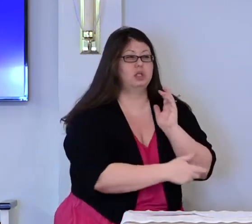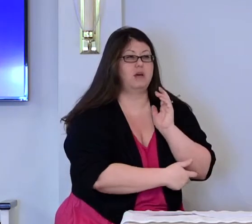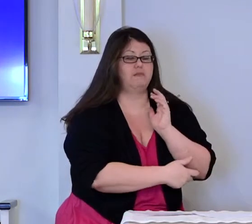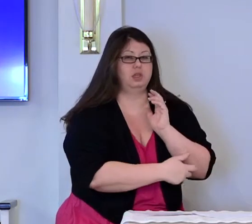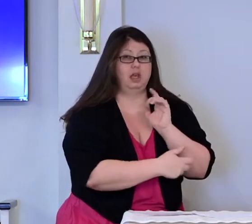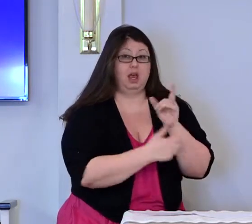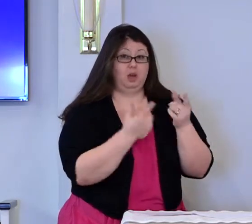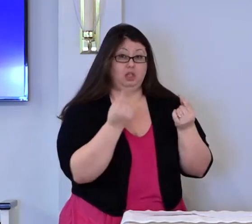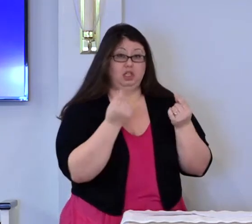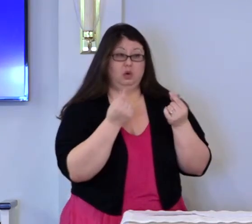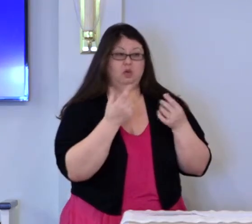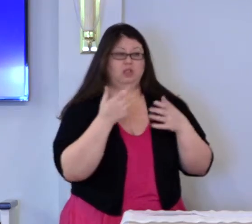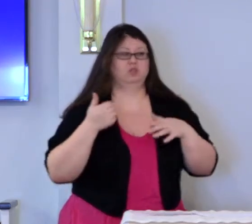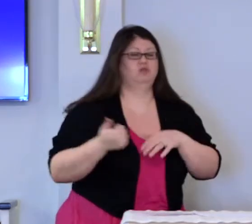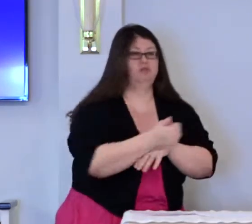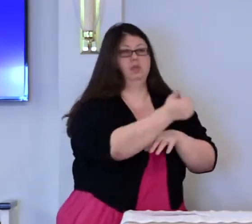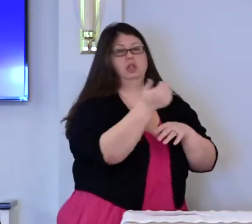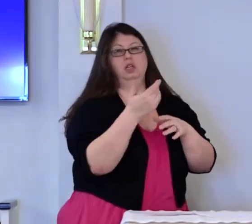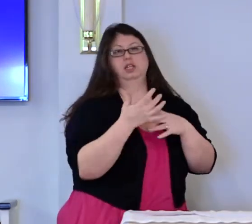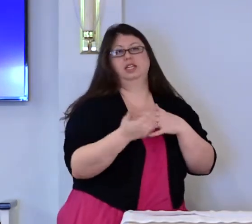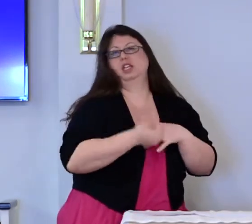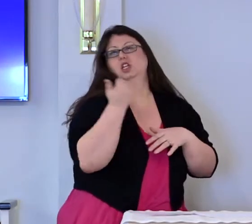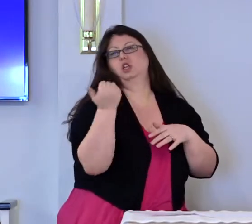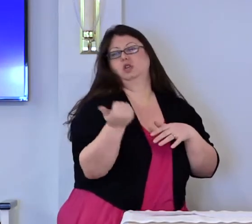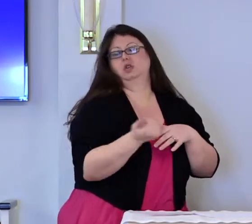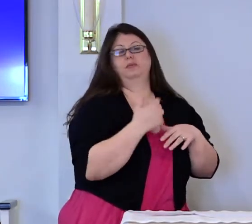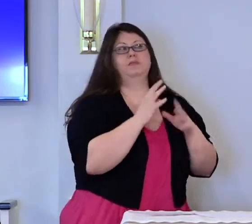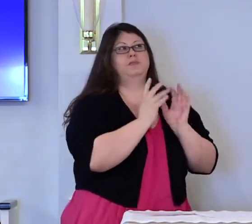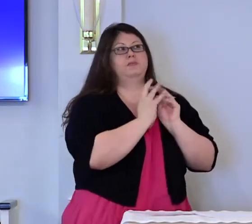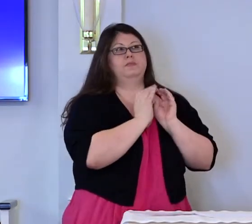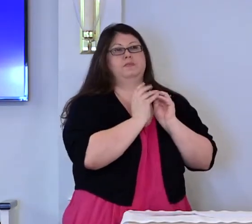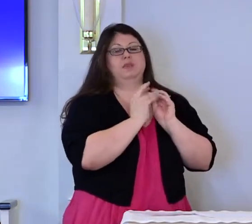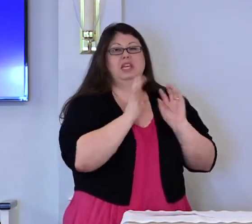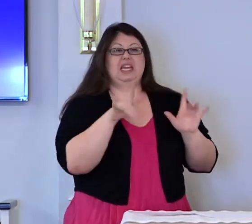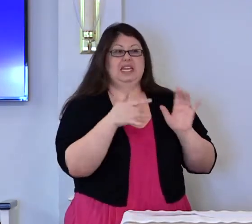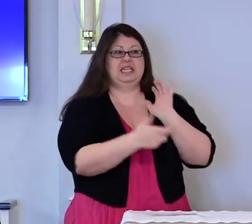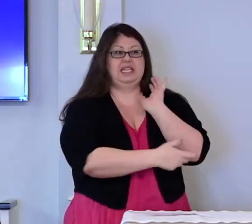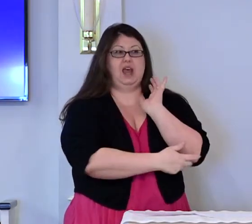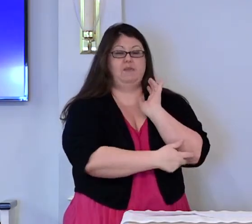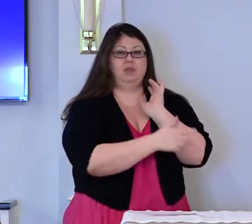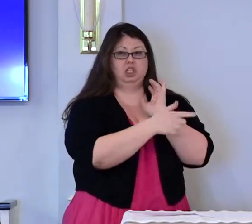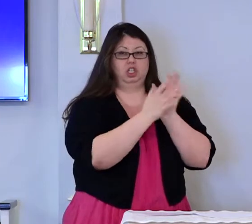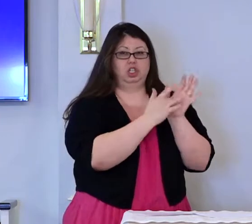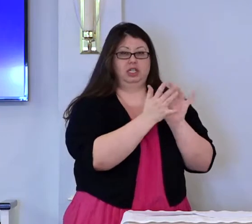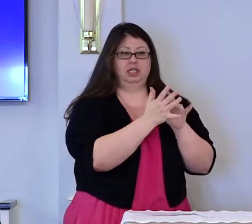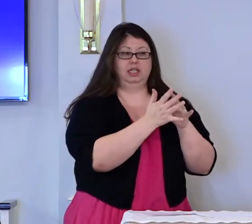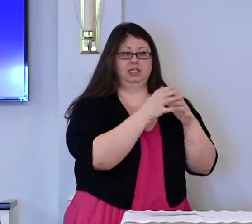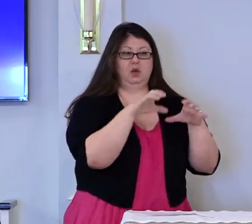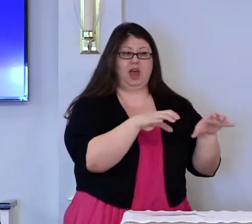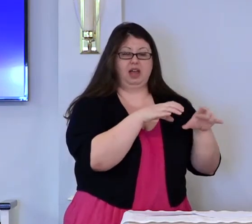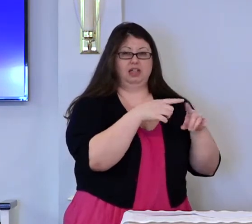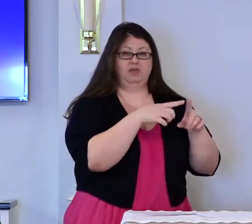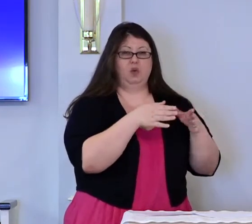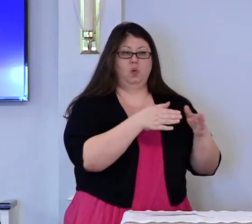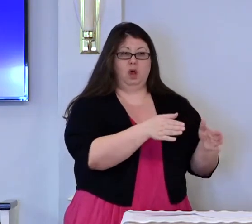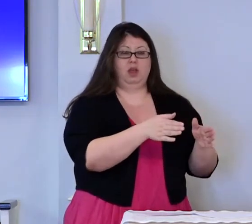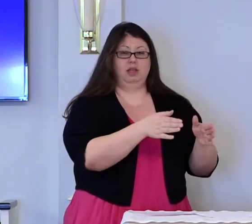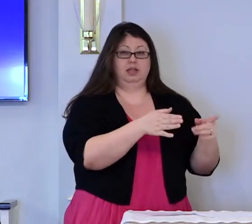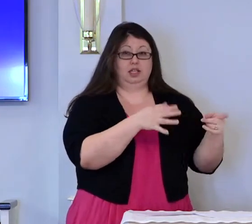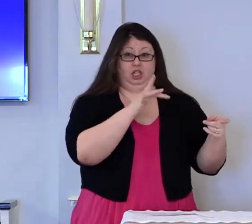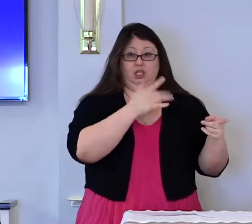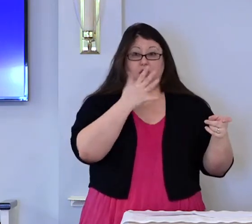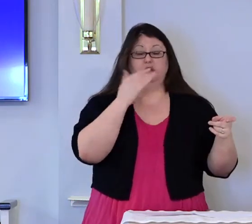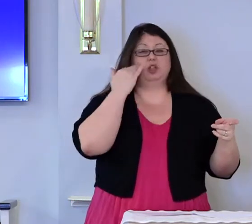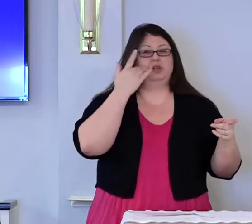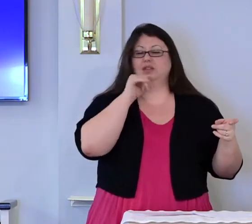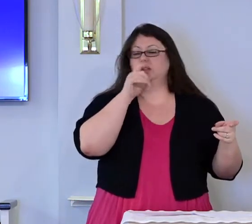of accusations at him. Tempts him to act in ways that he knows he